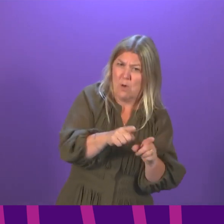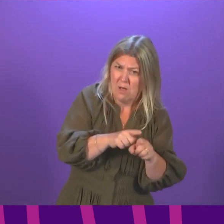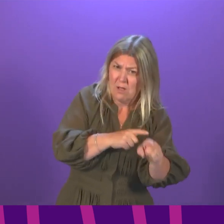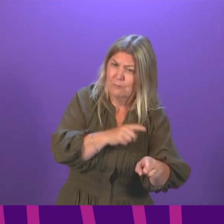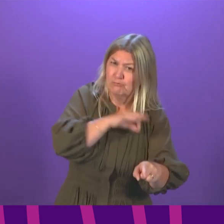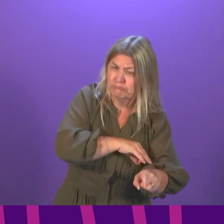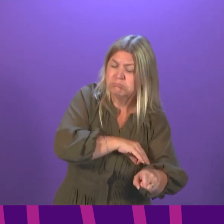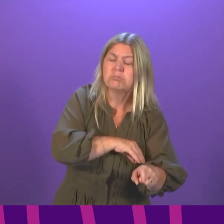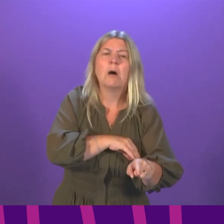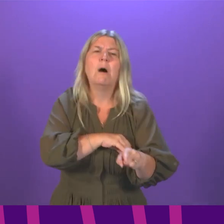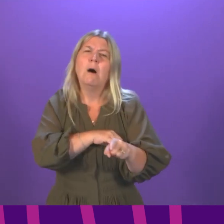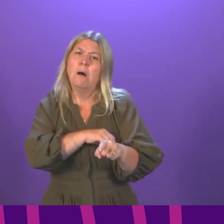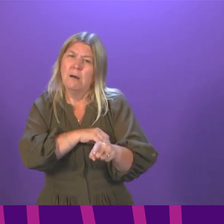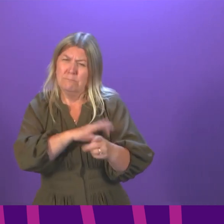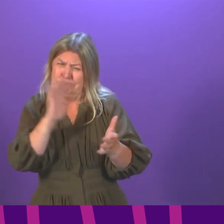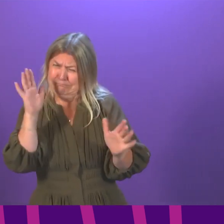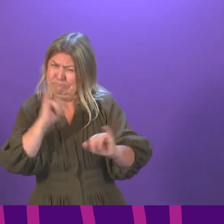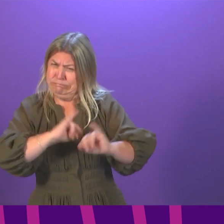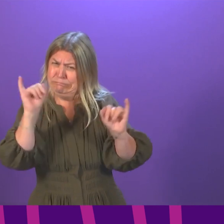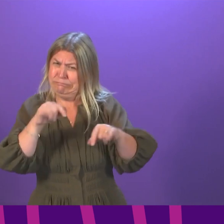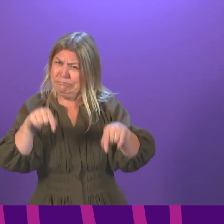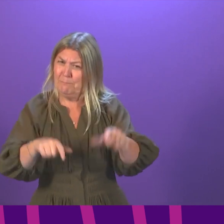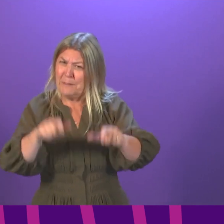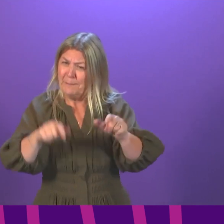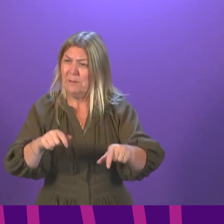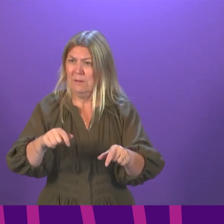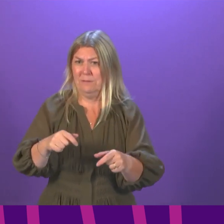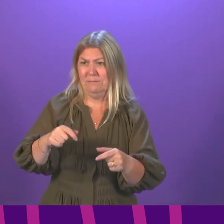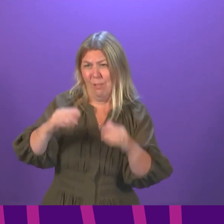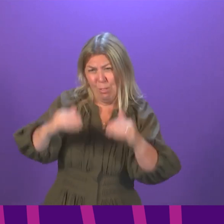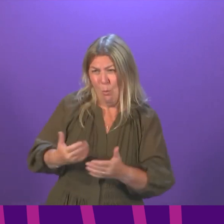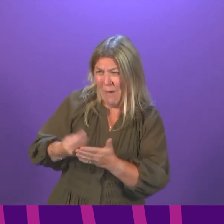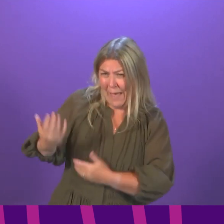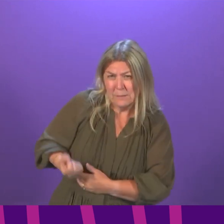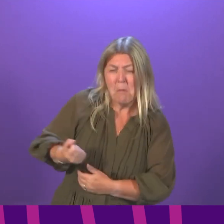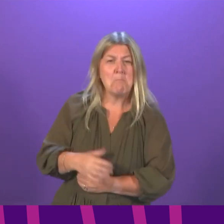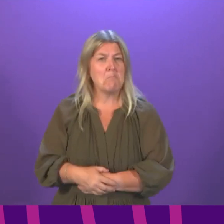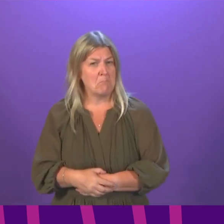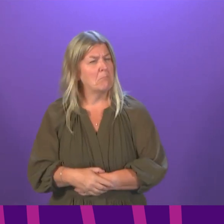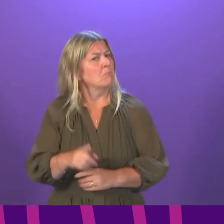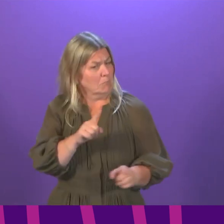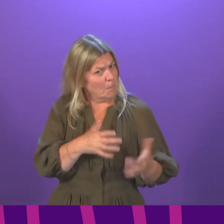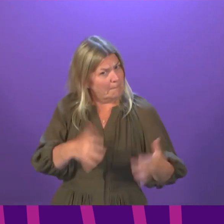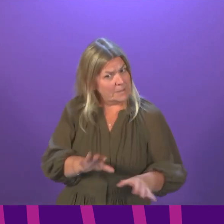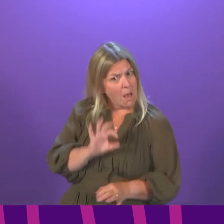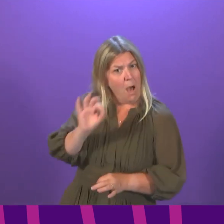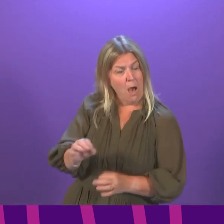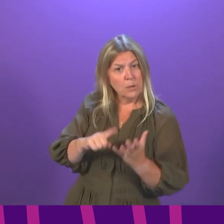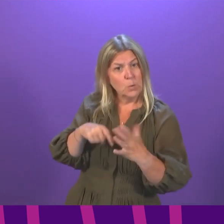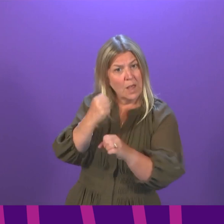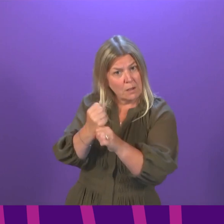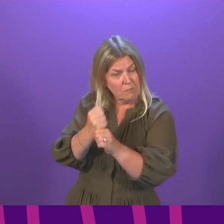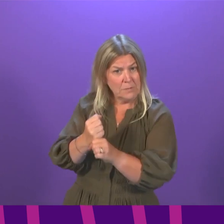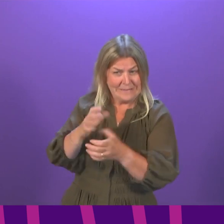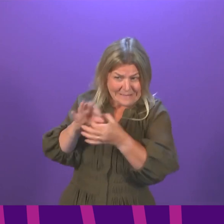people with low incomes? Can I ask what engagement the Scottish Government has had with the UK Government to ask for a reversal of these damaging plans?